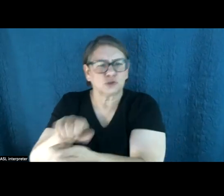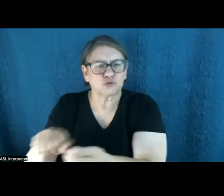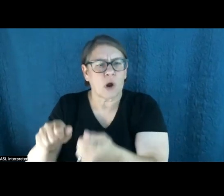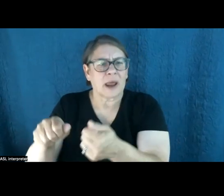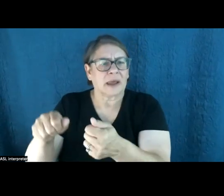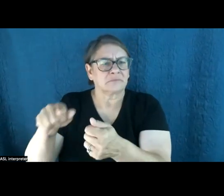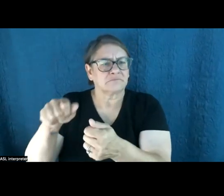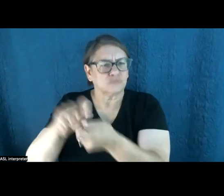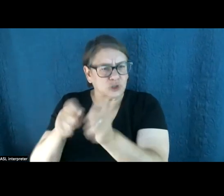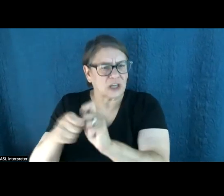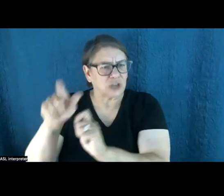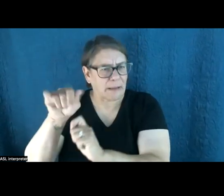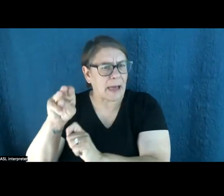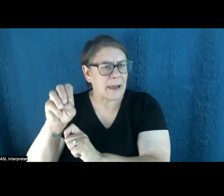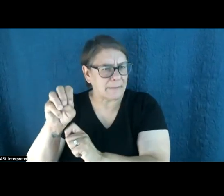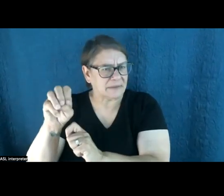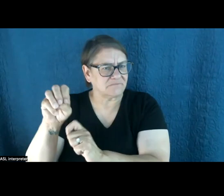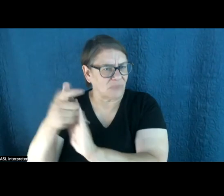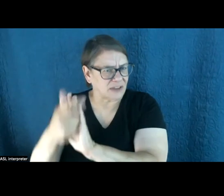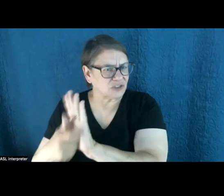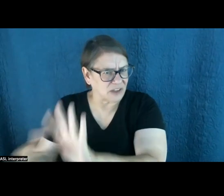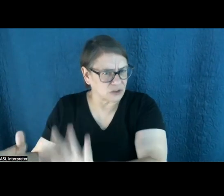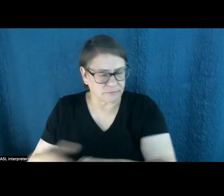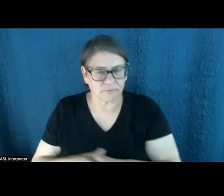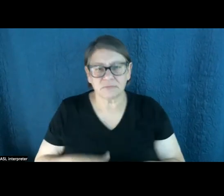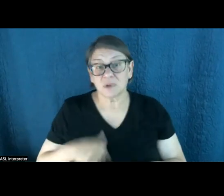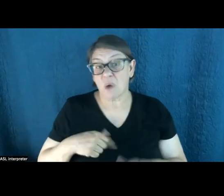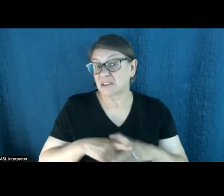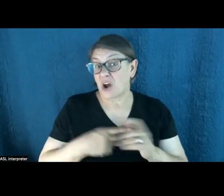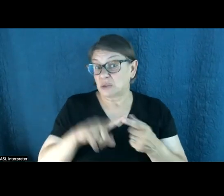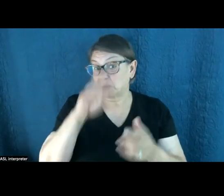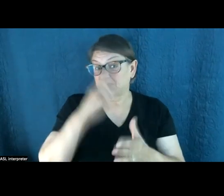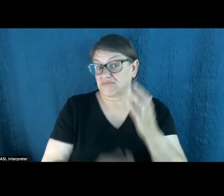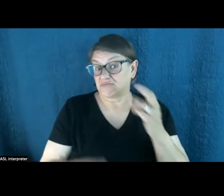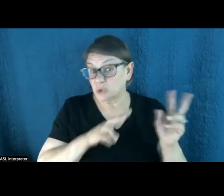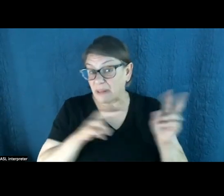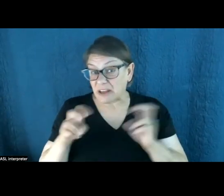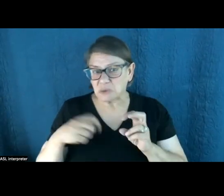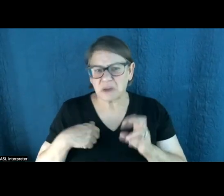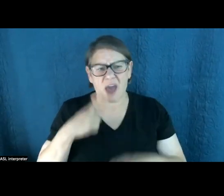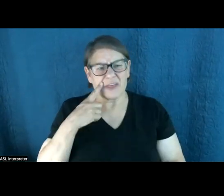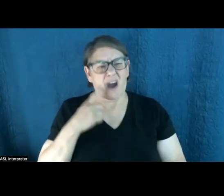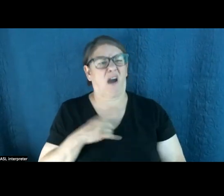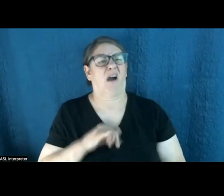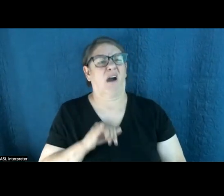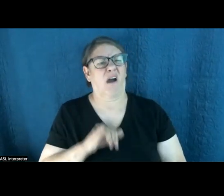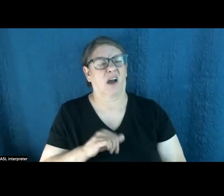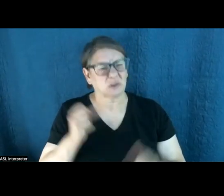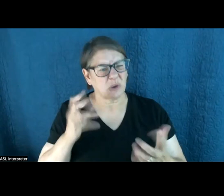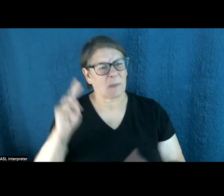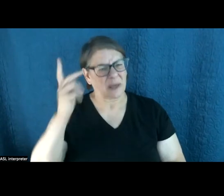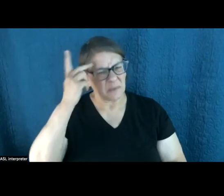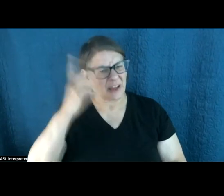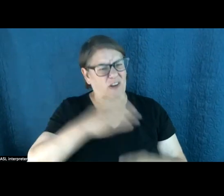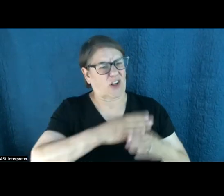So even in advance of that, was pretty clear to me as I started to get into these issues that getting around these political hurdles to clean energy was going to